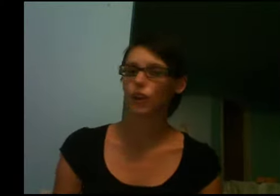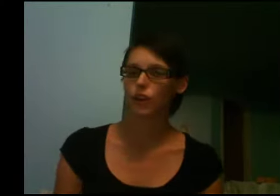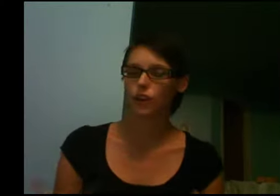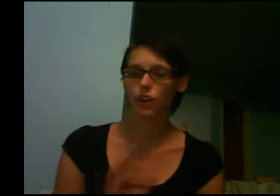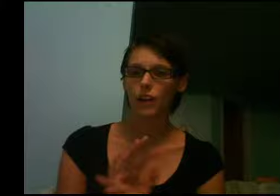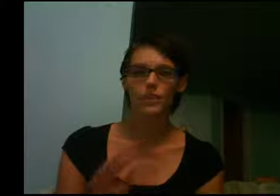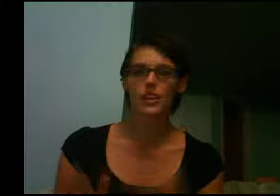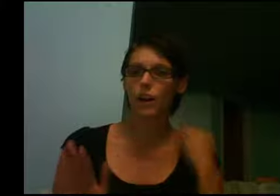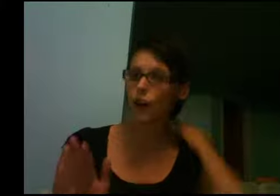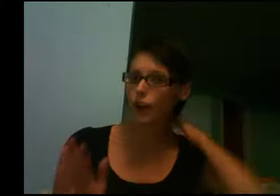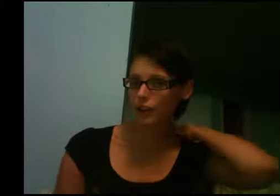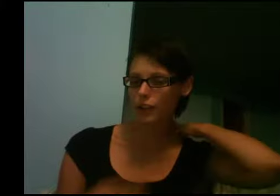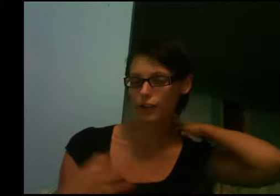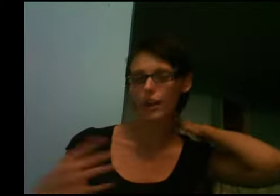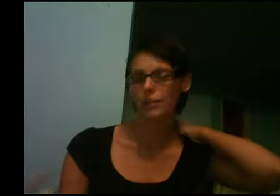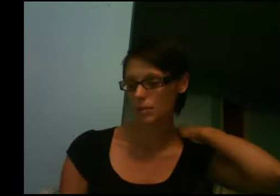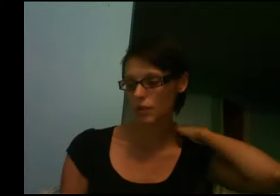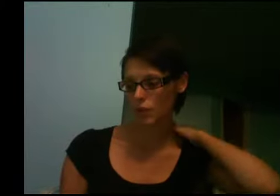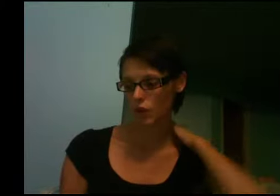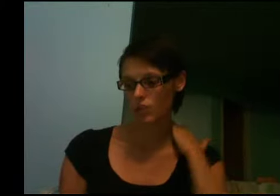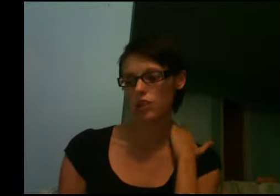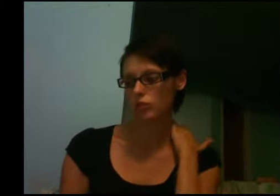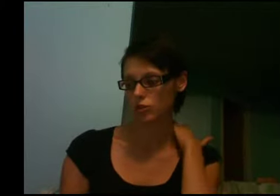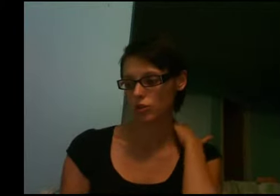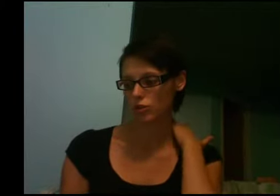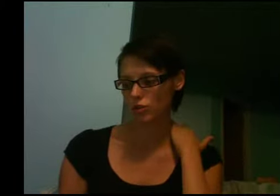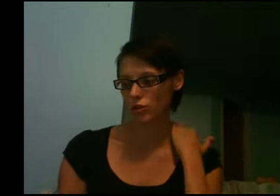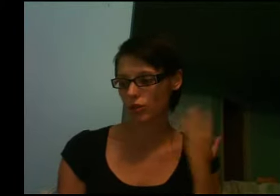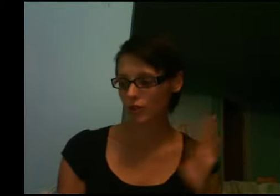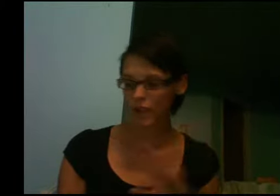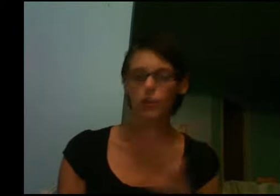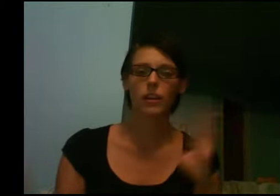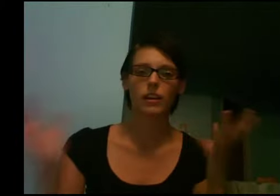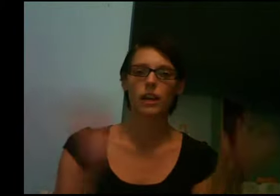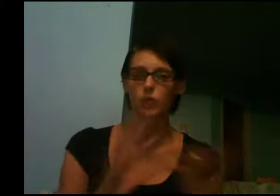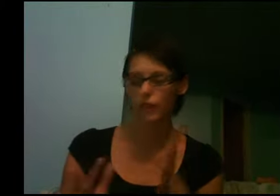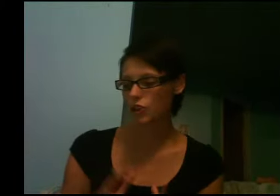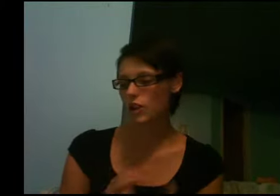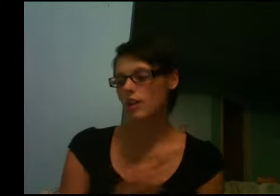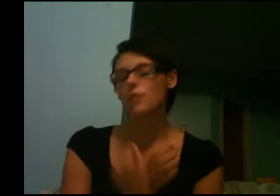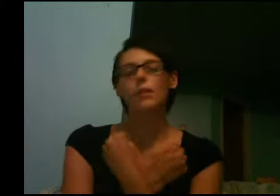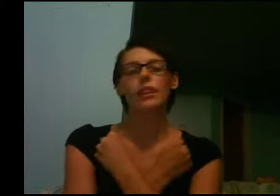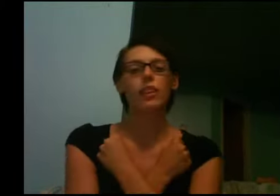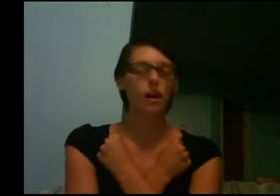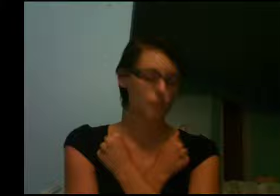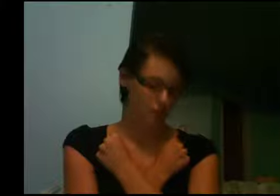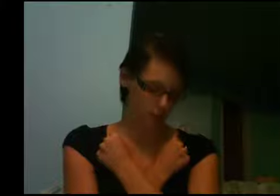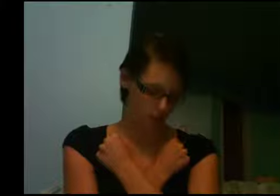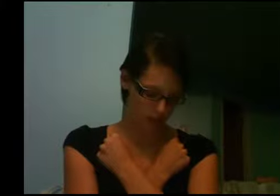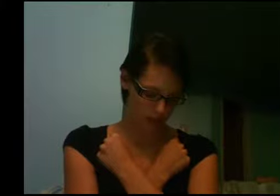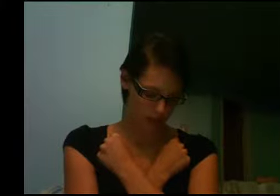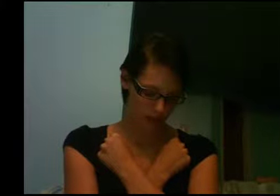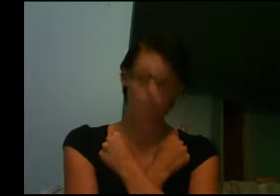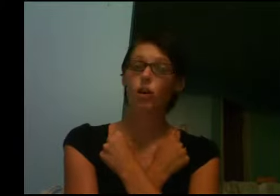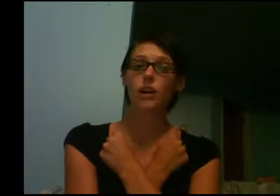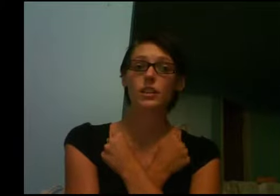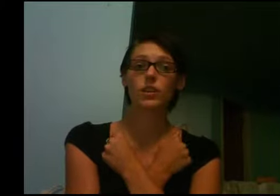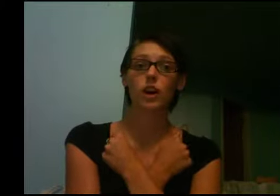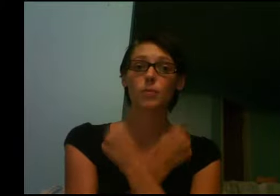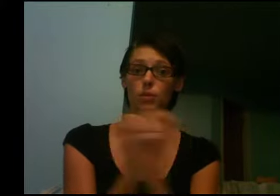you don't have to say her, kind of some of the words that you used are sort of left out and kind of rearranged, but love is just crossing your arms